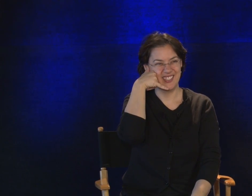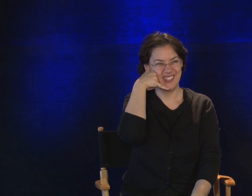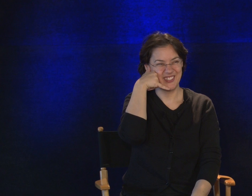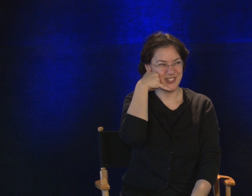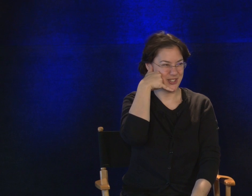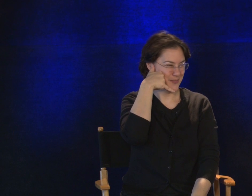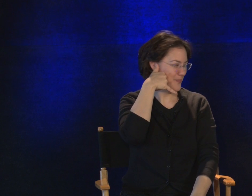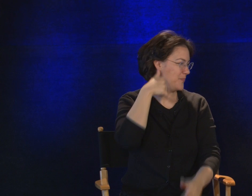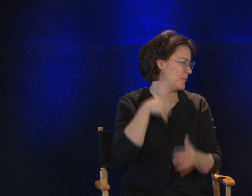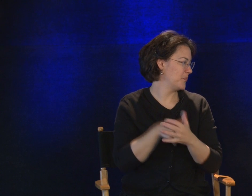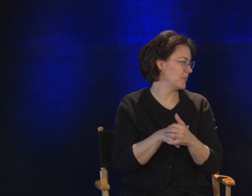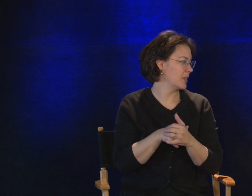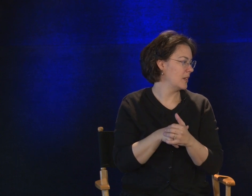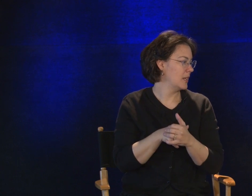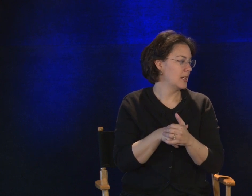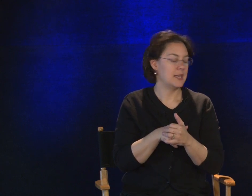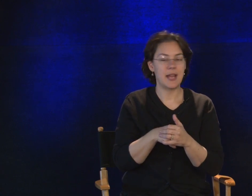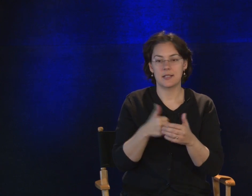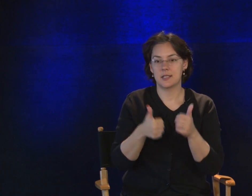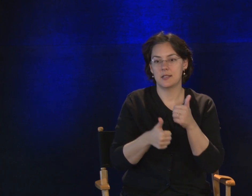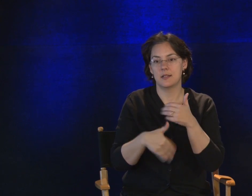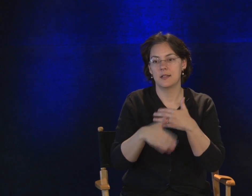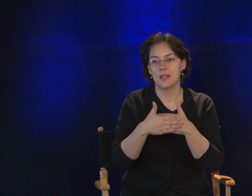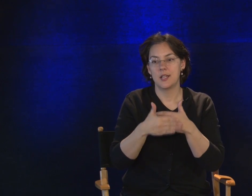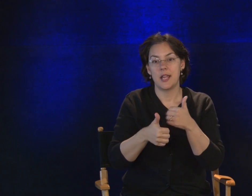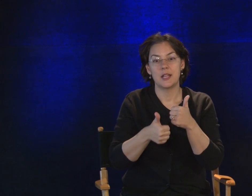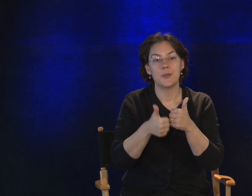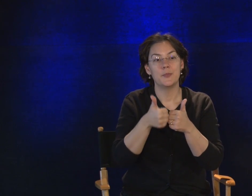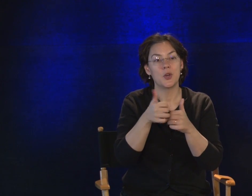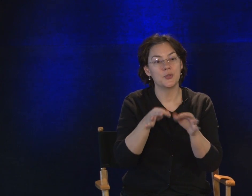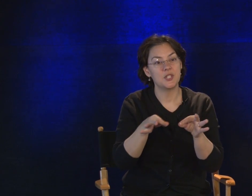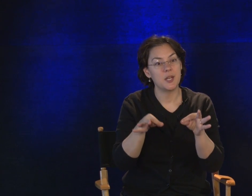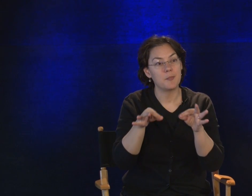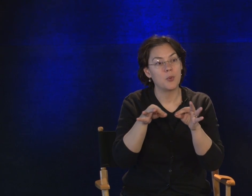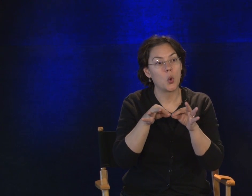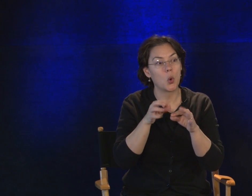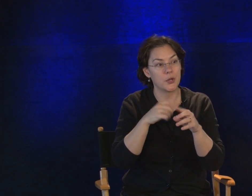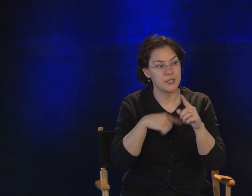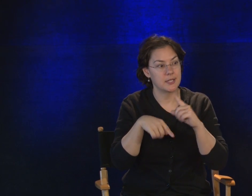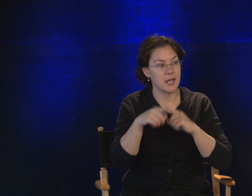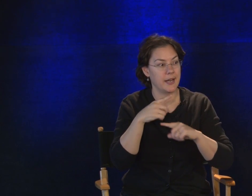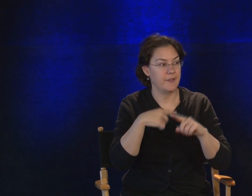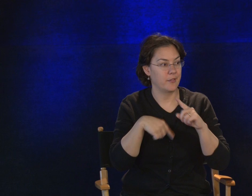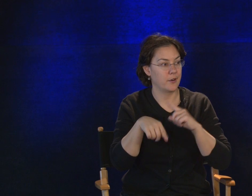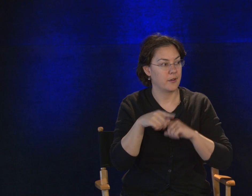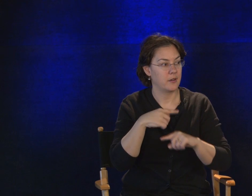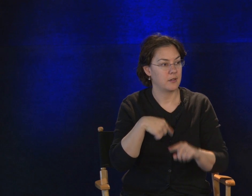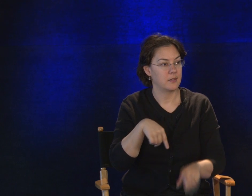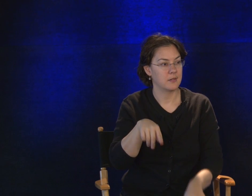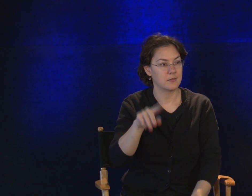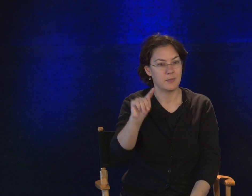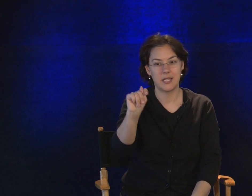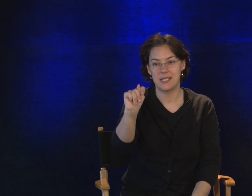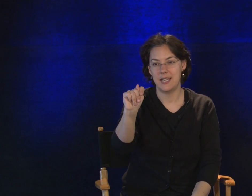Good job. Next, the most important sign ever. Make a T.